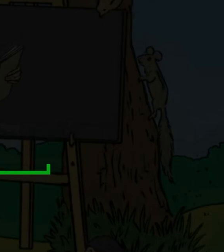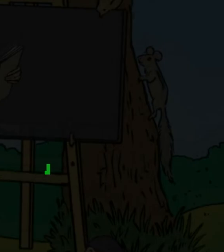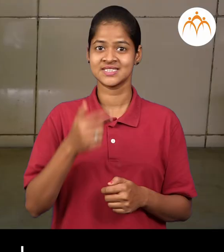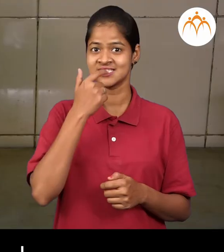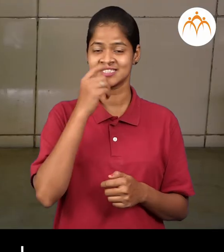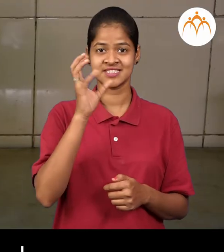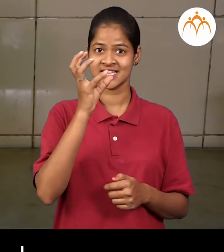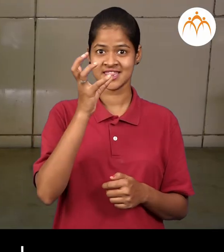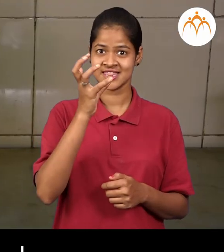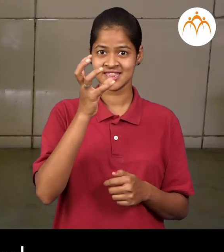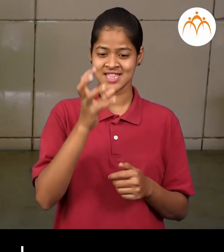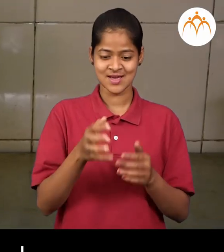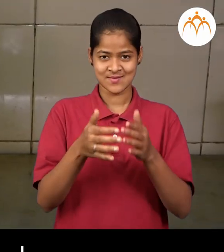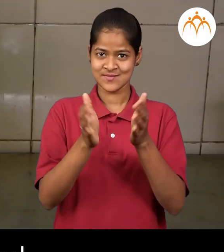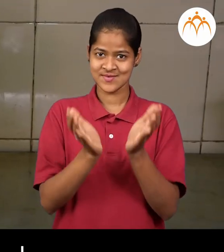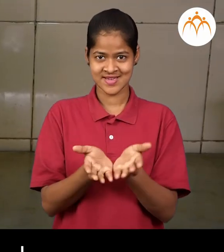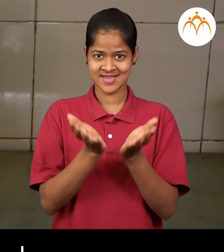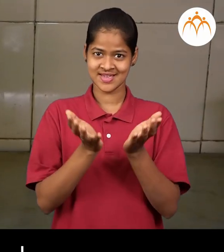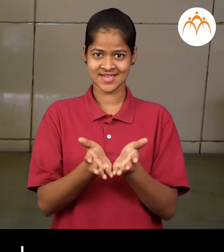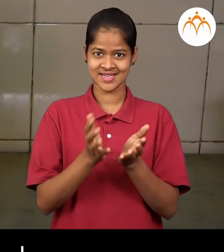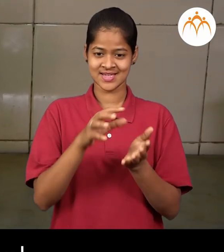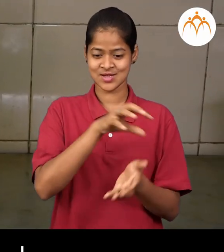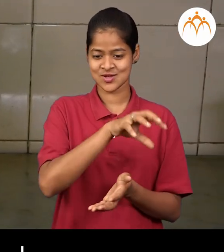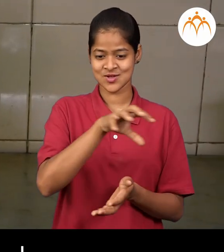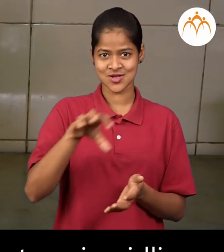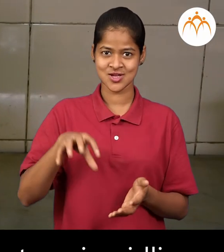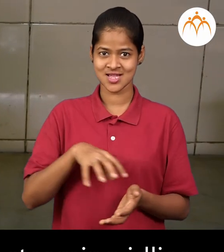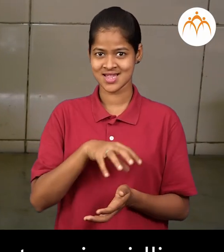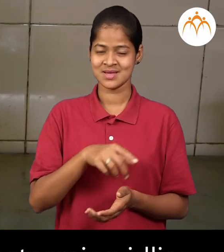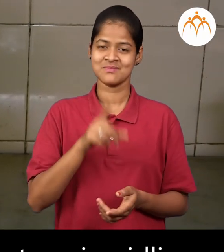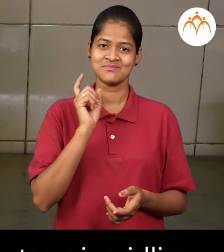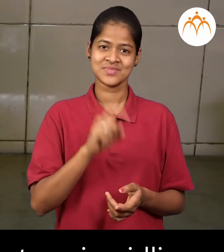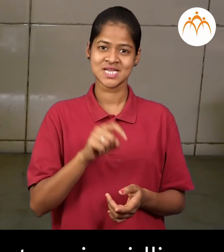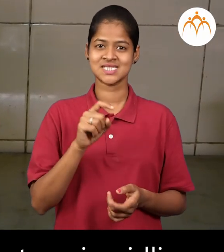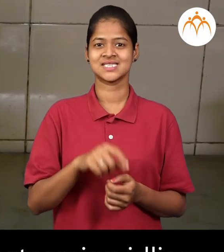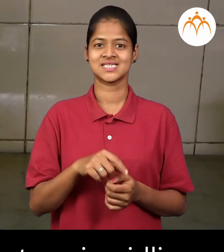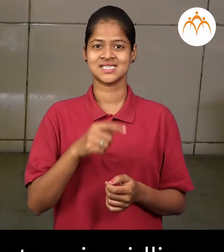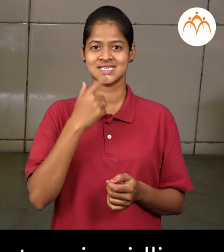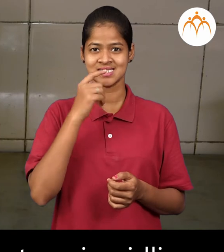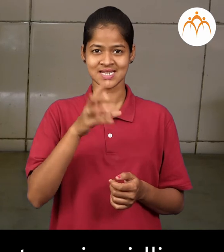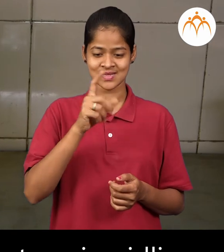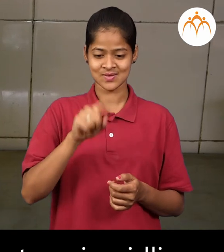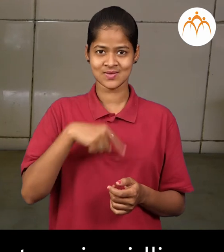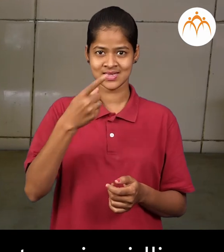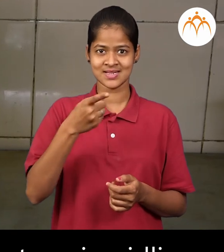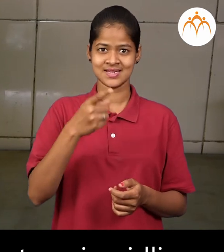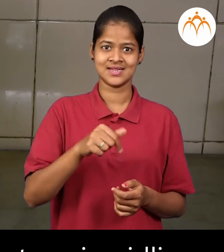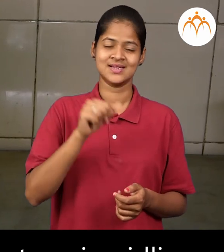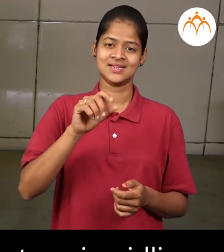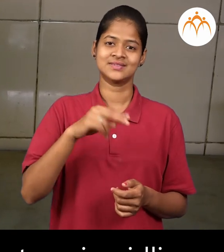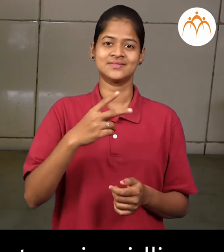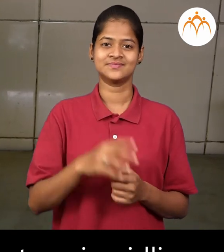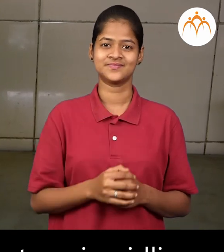Idli stand Idli stand is used for steaming idlis.